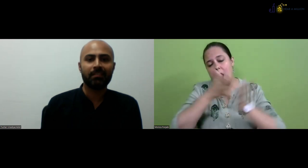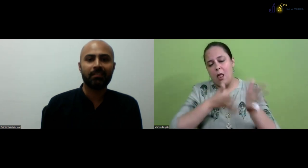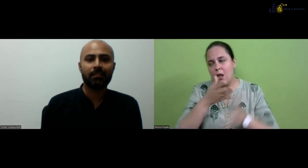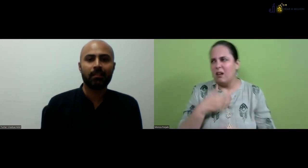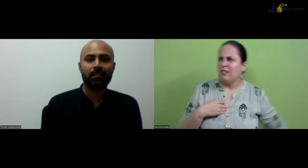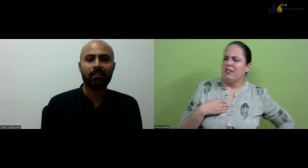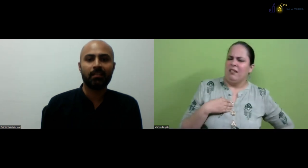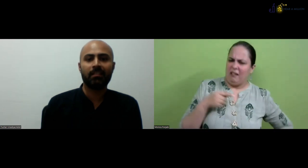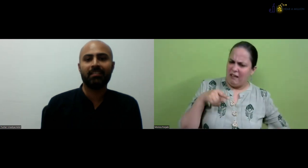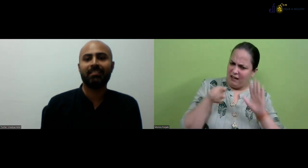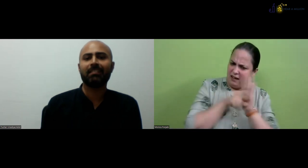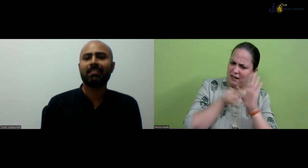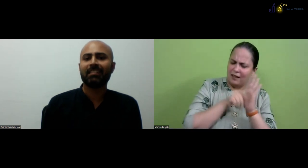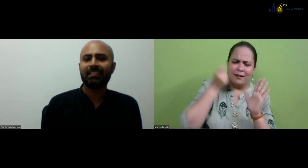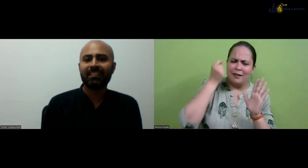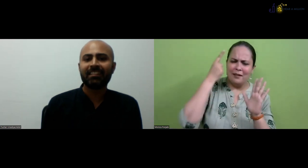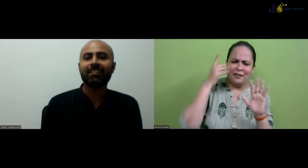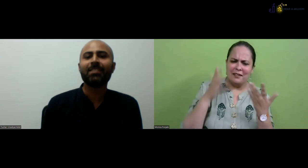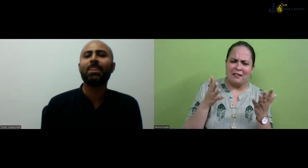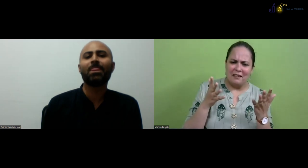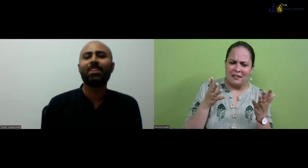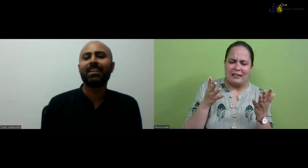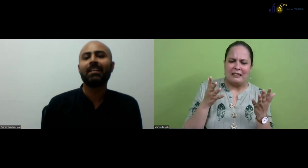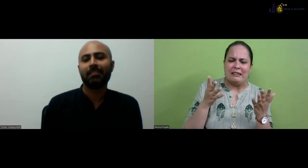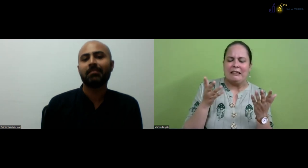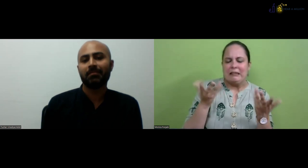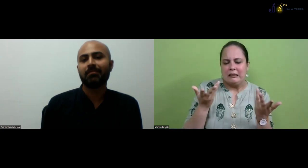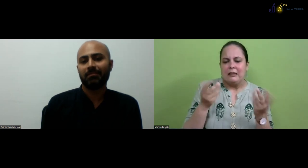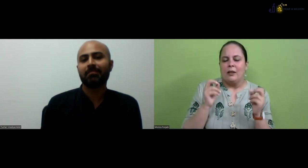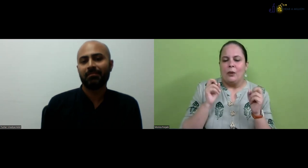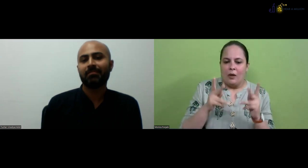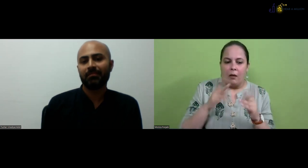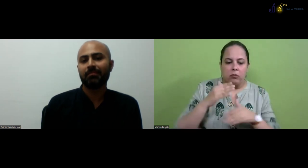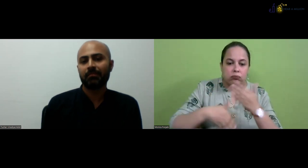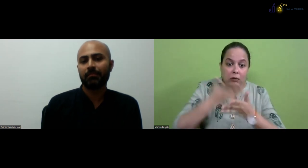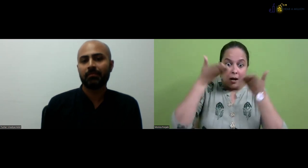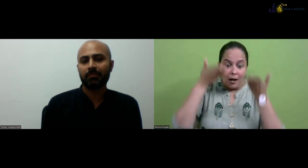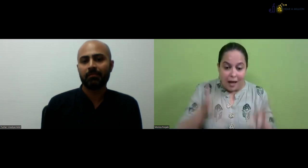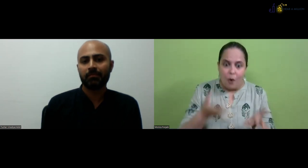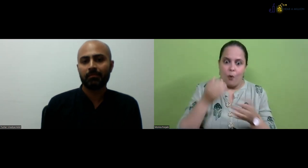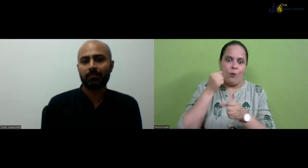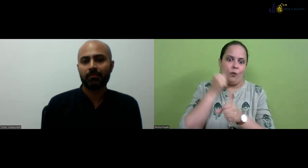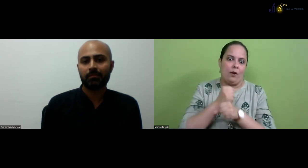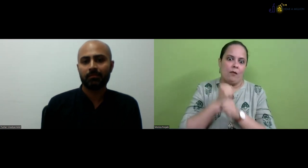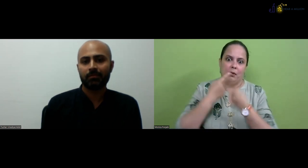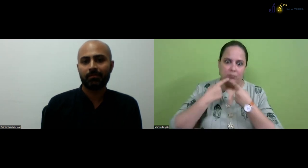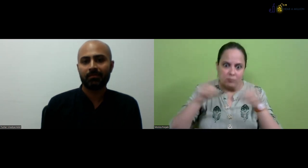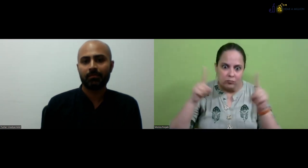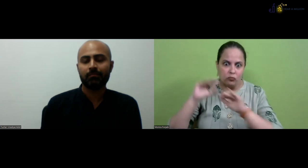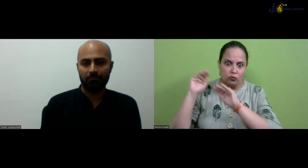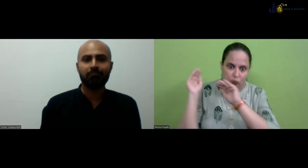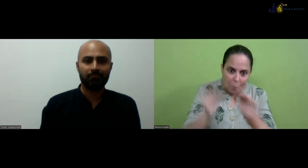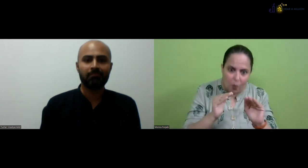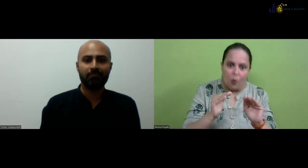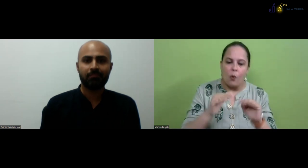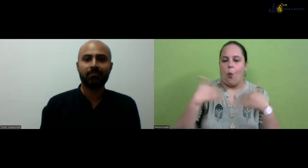And they all family are signing. So I thought whether it's a negative thing about ISL to learn